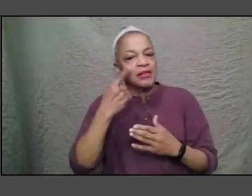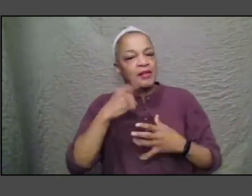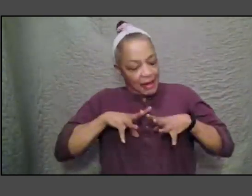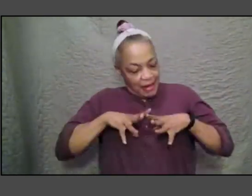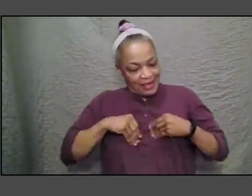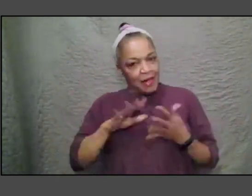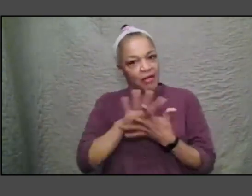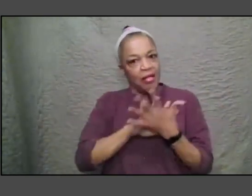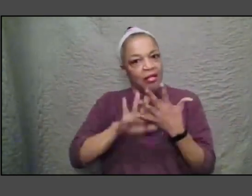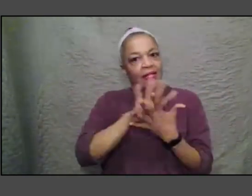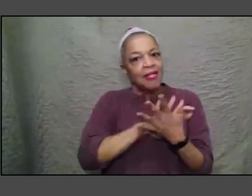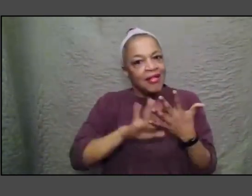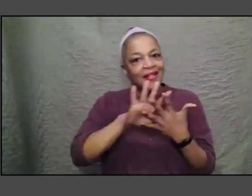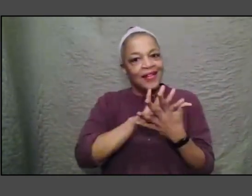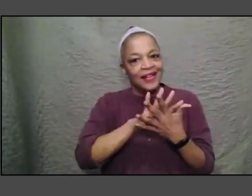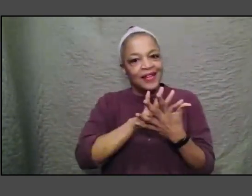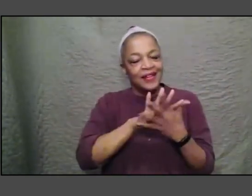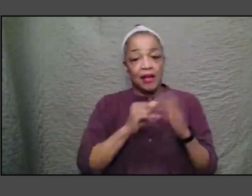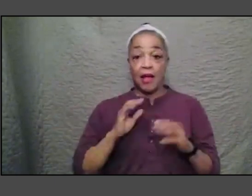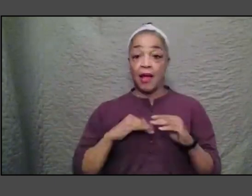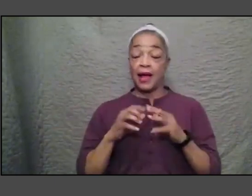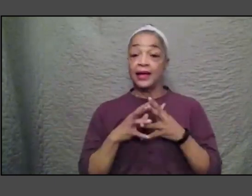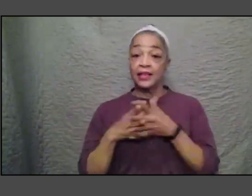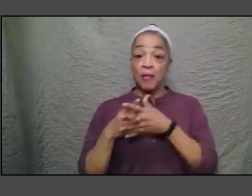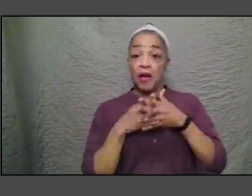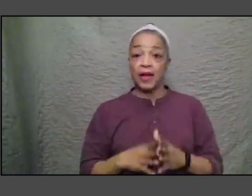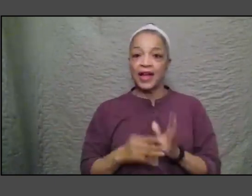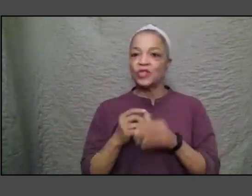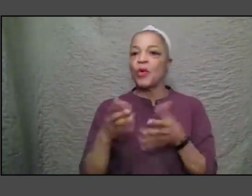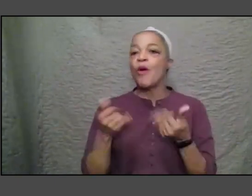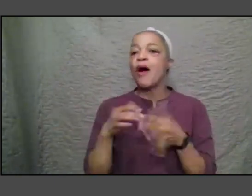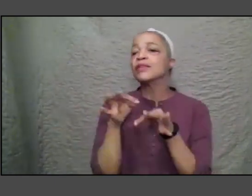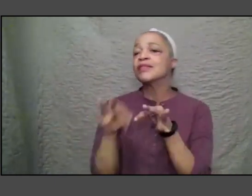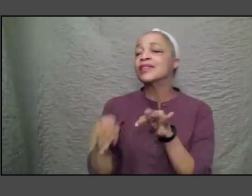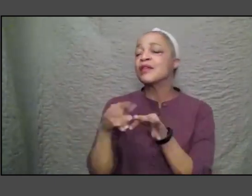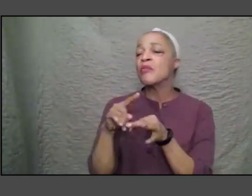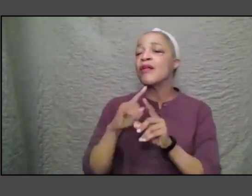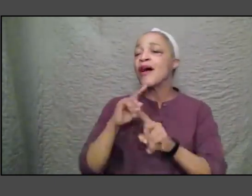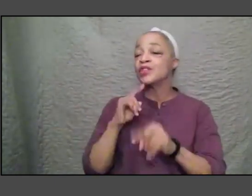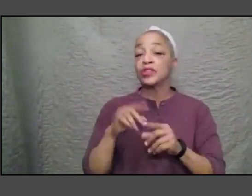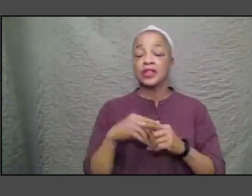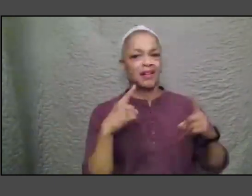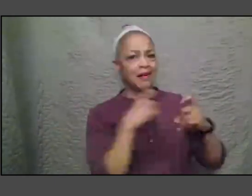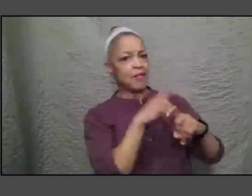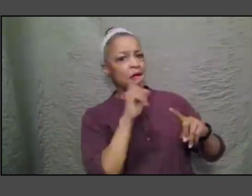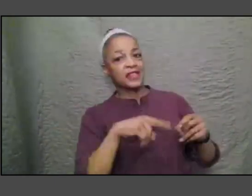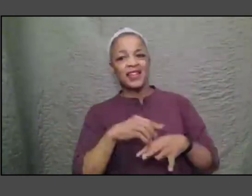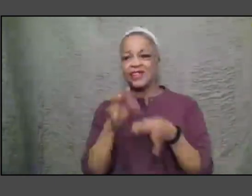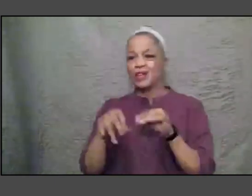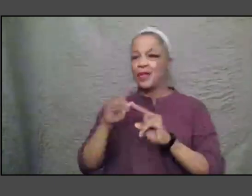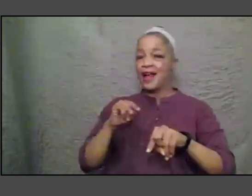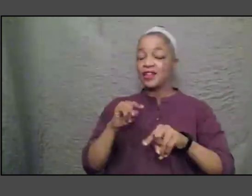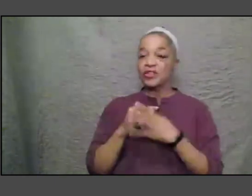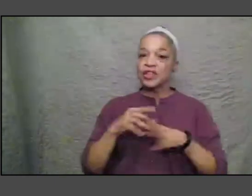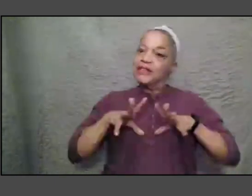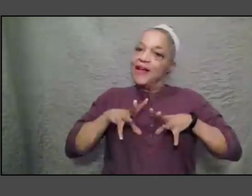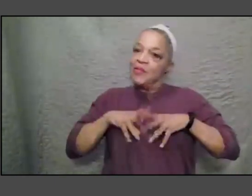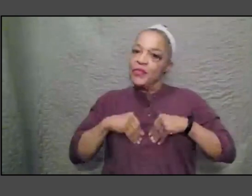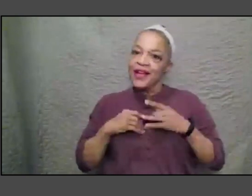instead of looking for simple answers to complex questions embrace that ambiguity and that's what history teaches us and when you're taking it away and